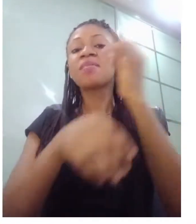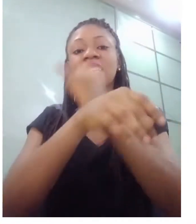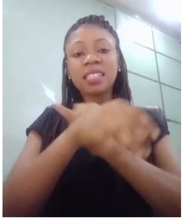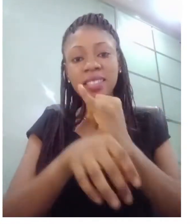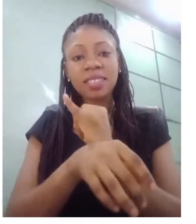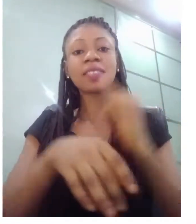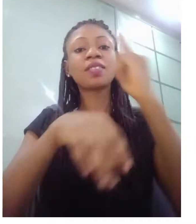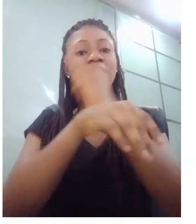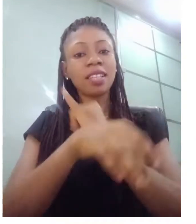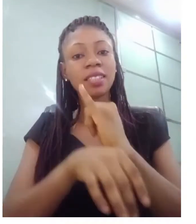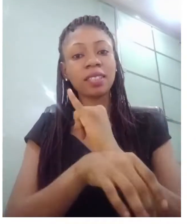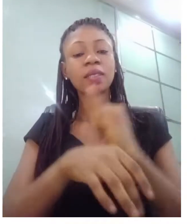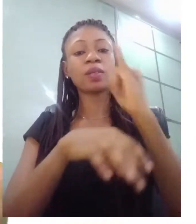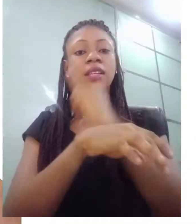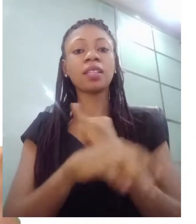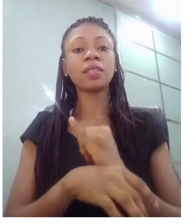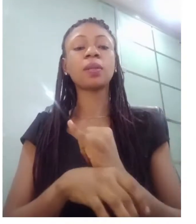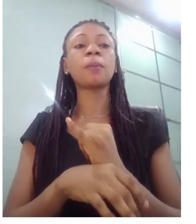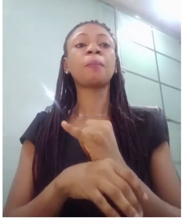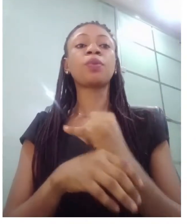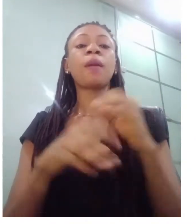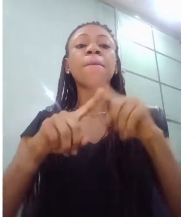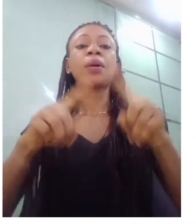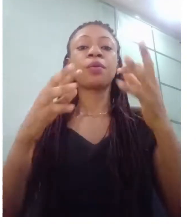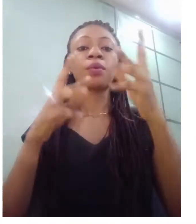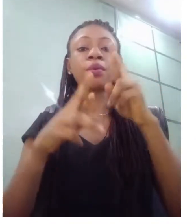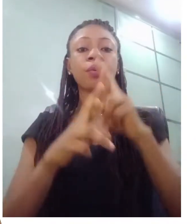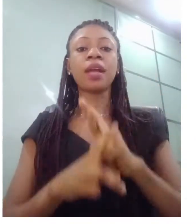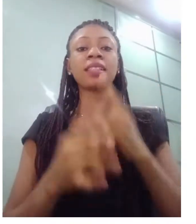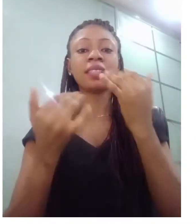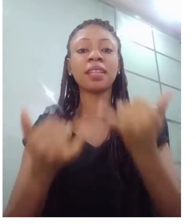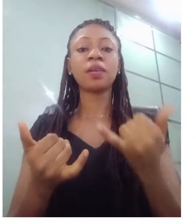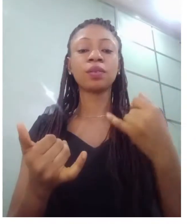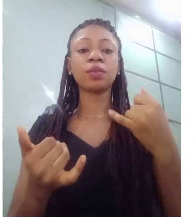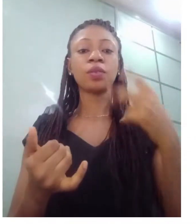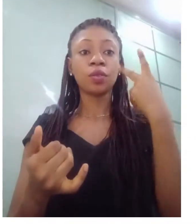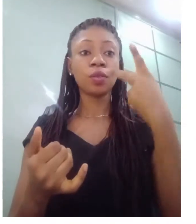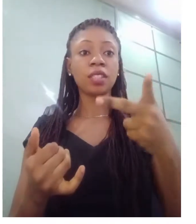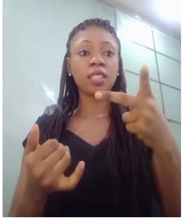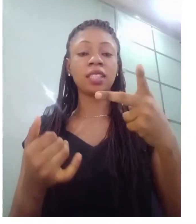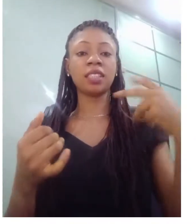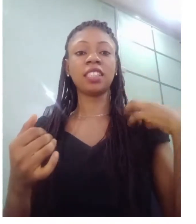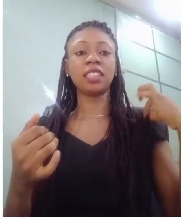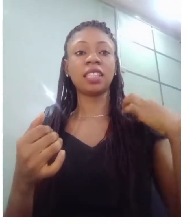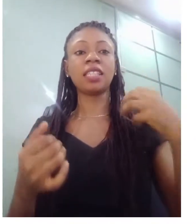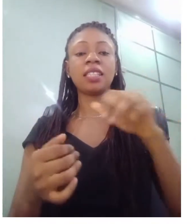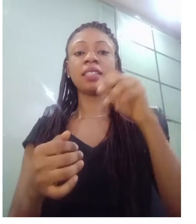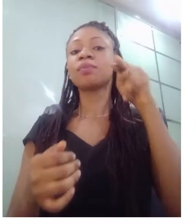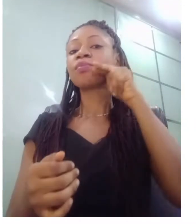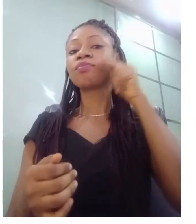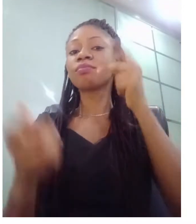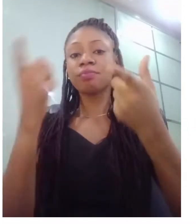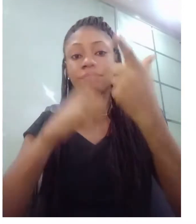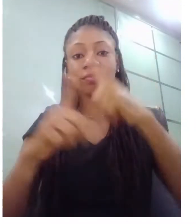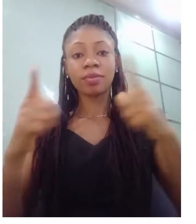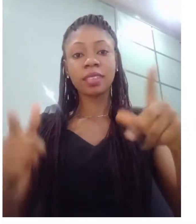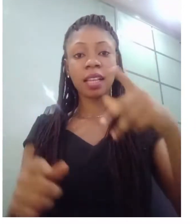right now you are looking at niger sign up niger sign up is a brand that is going to be representing the